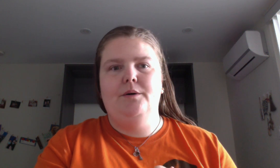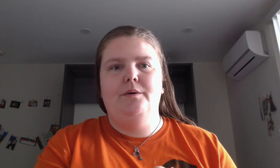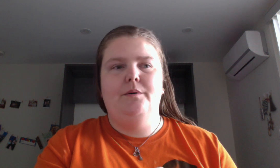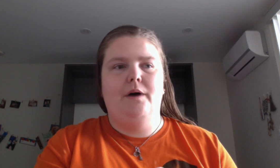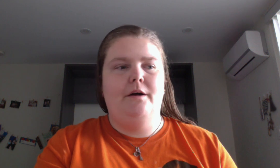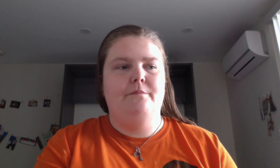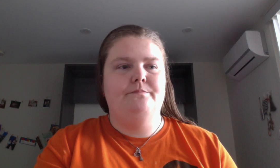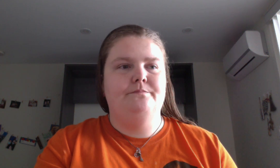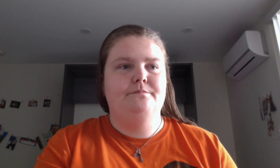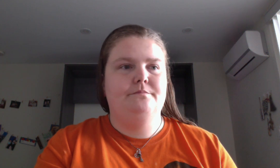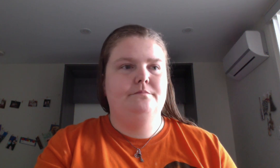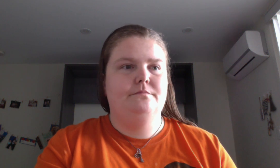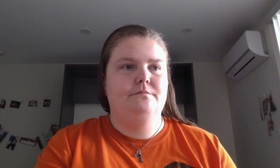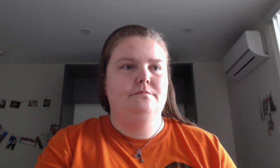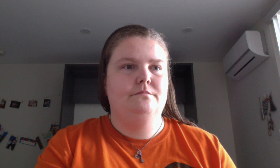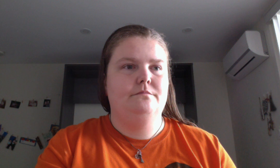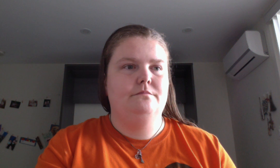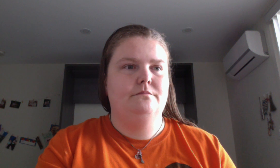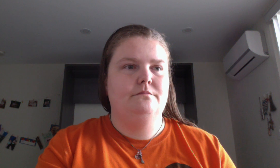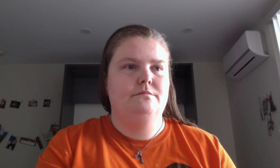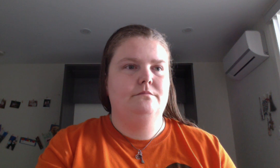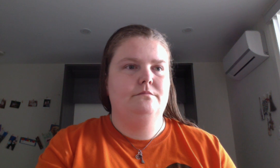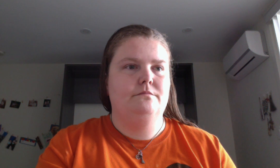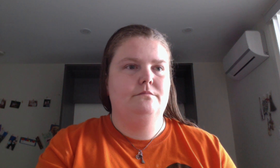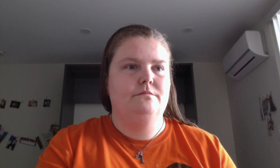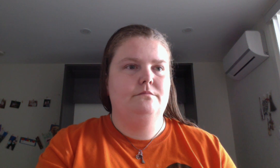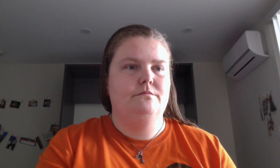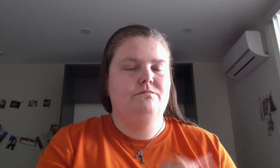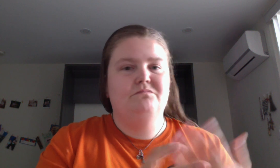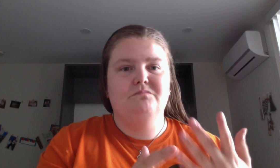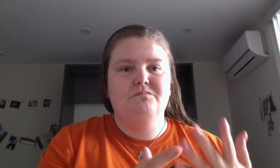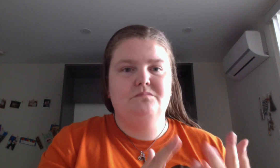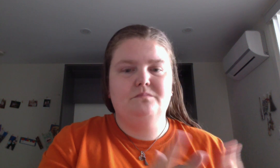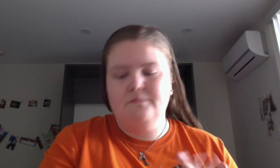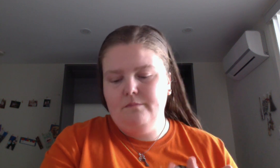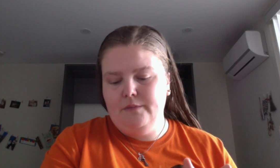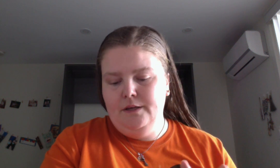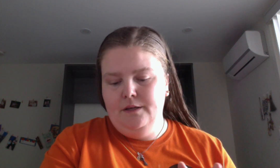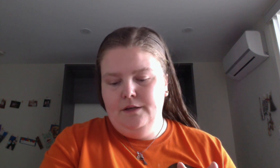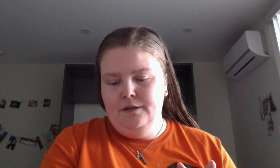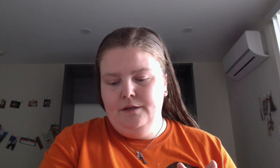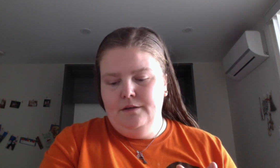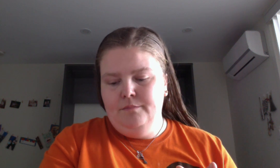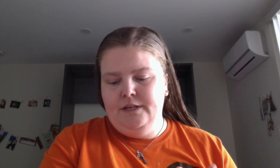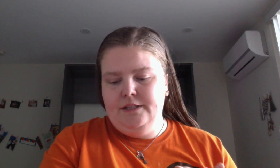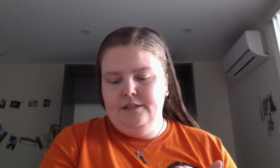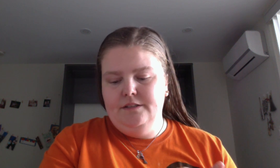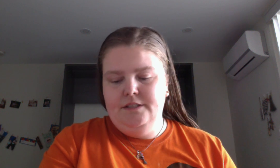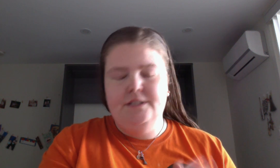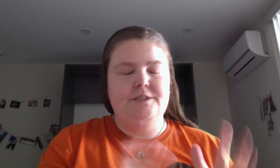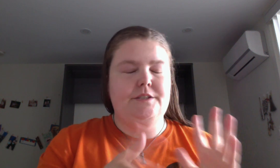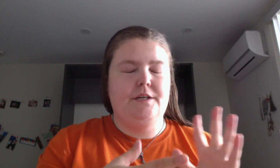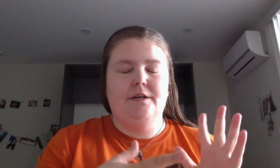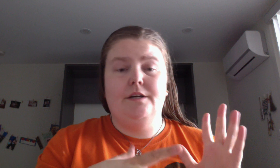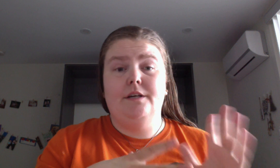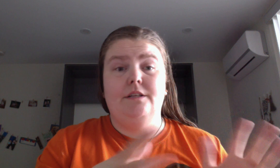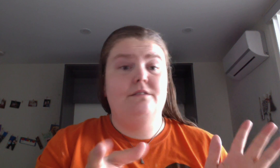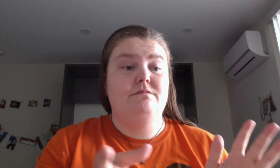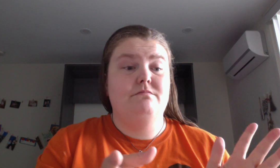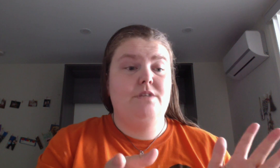but it is a to